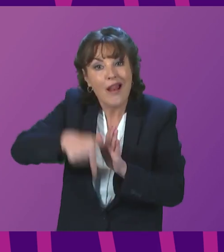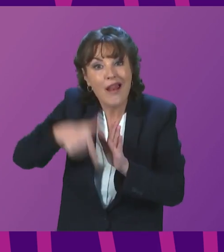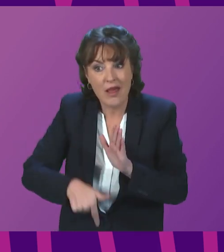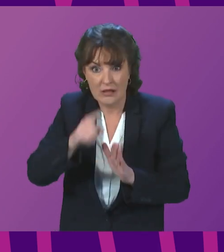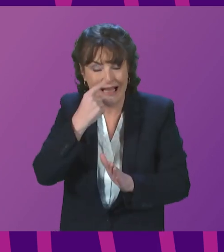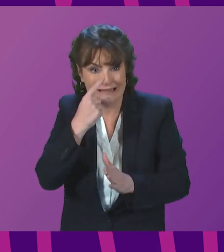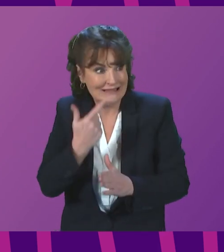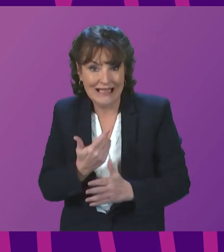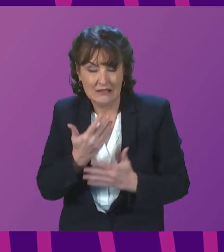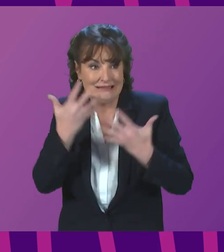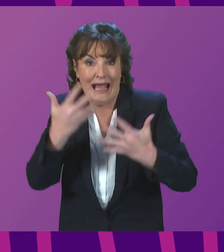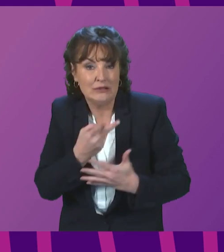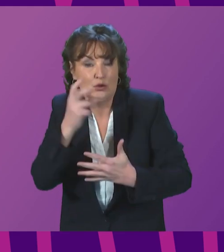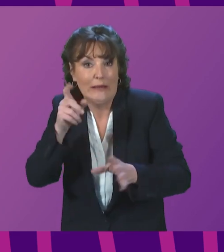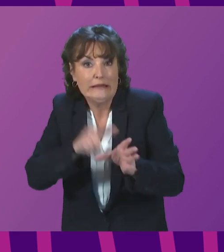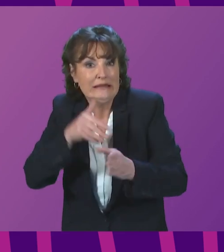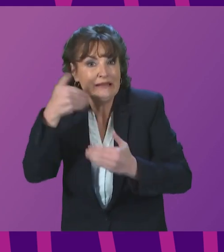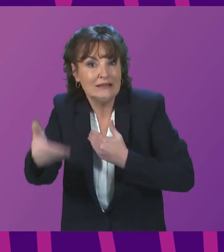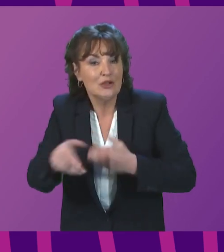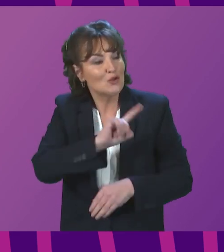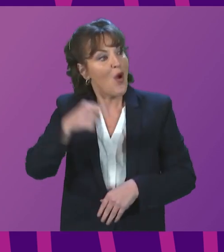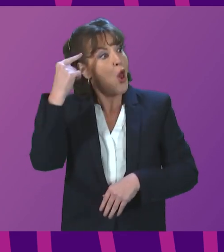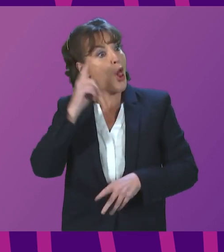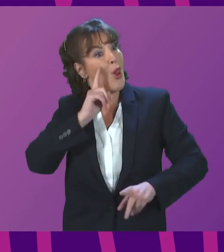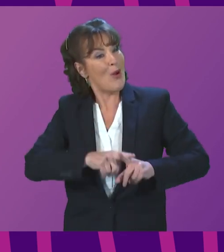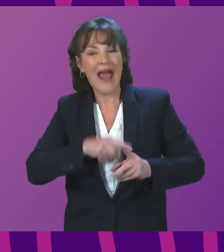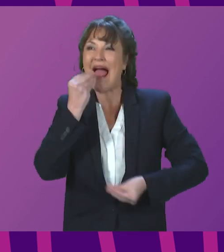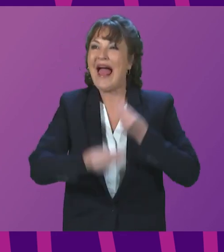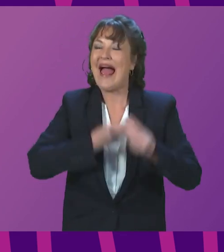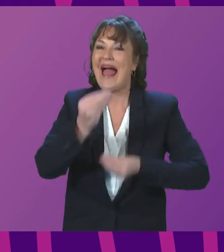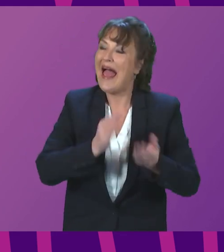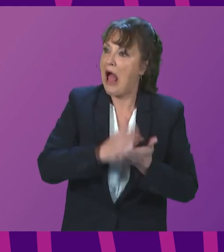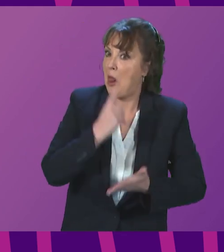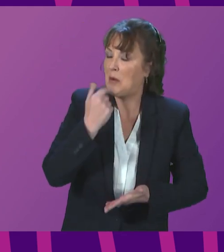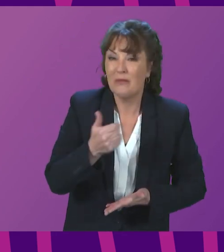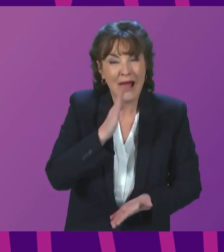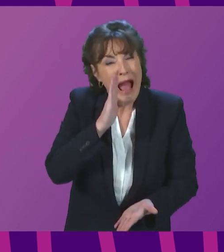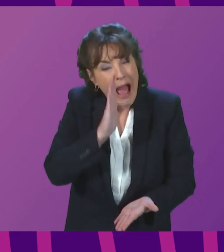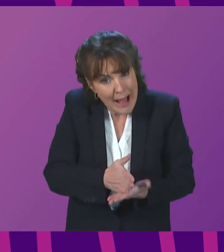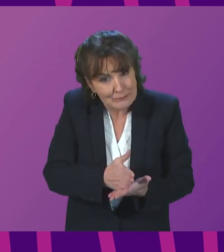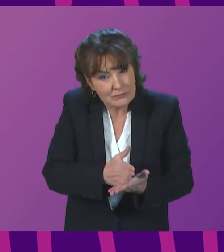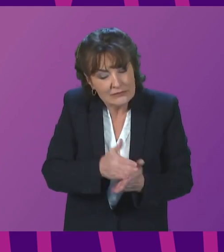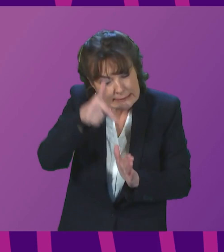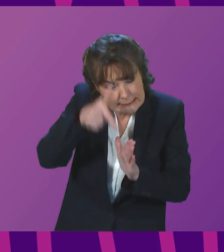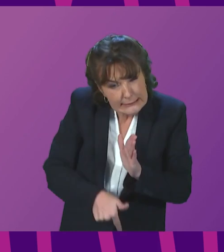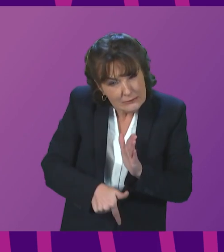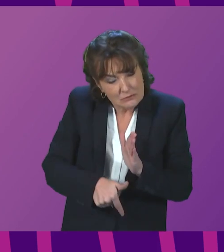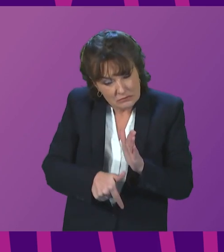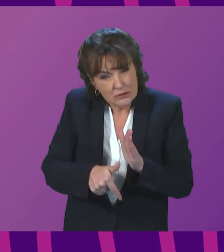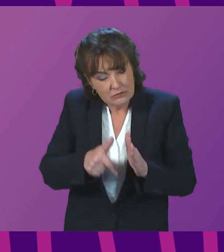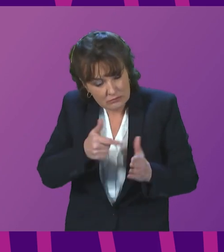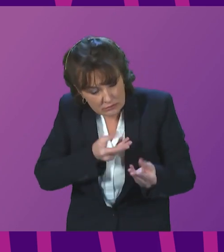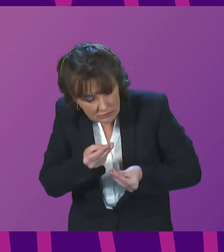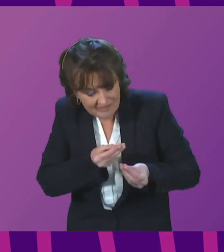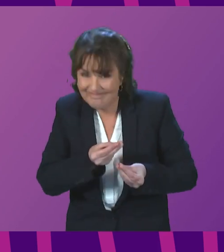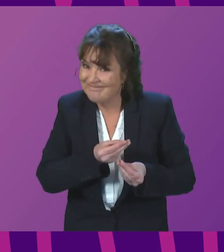shouldn't go after solutions that might sound superficially attractive, but do not stand scrutiny around the practicalities and the realities.